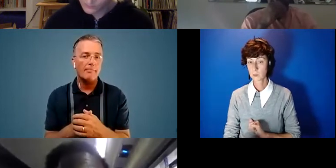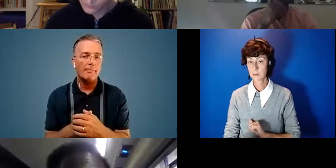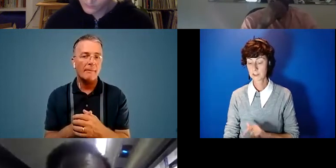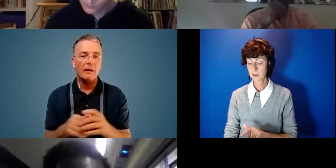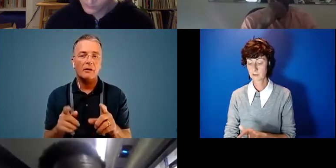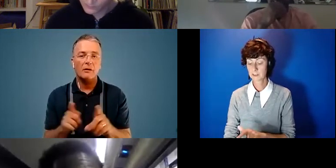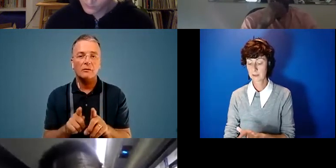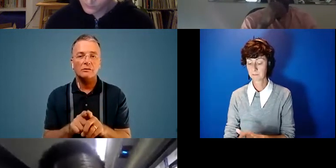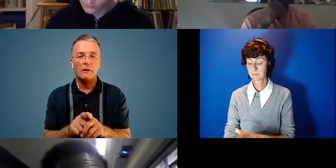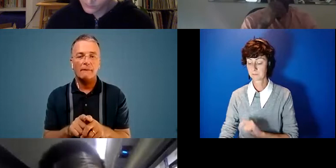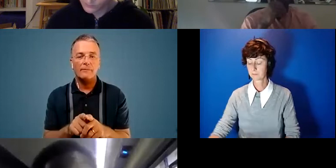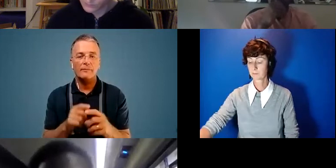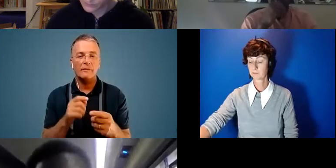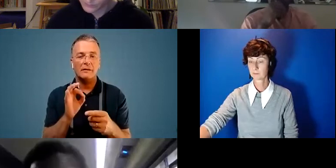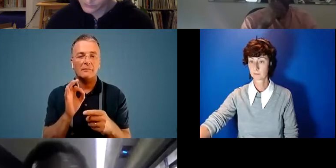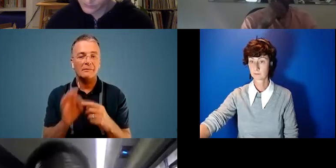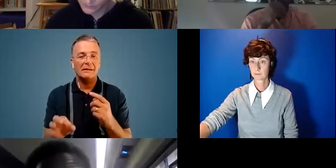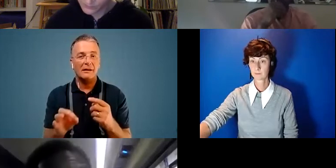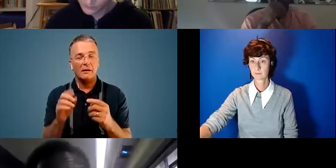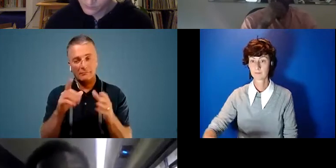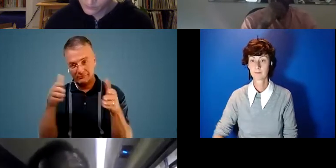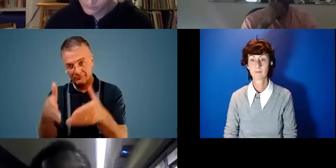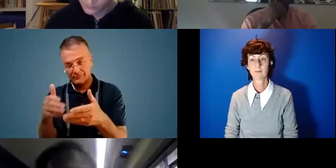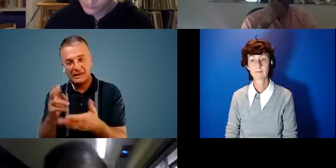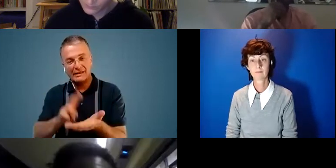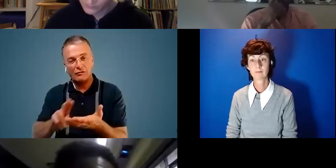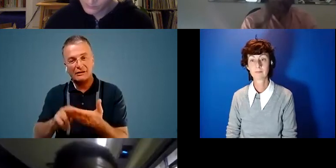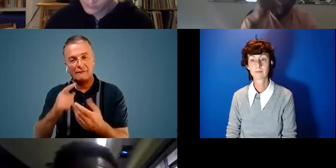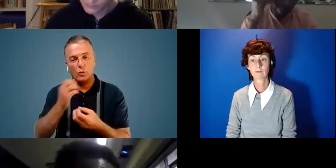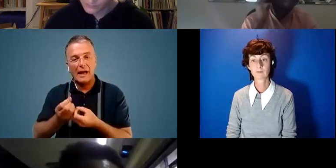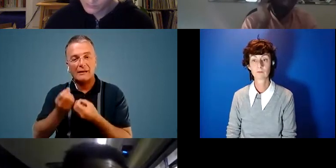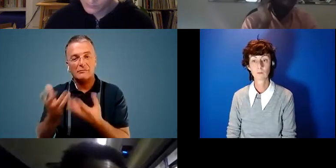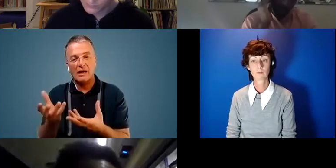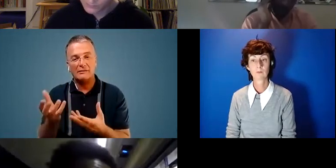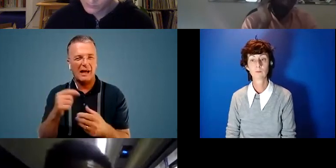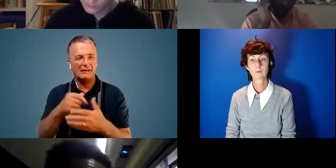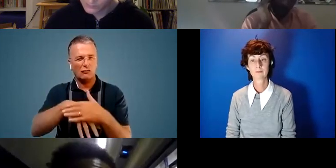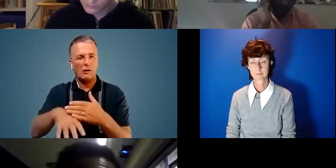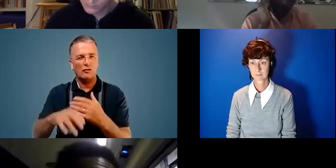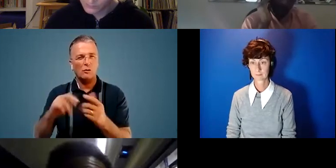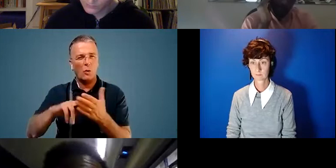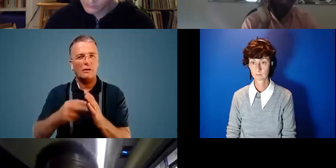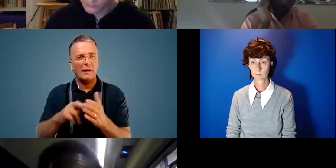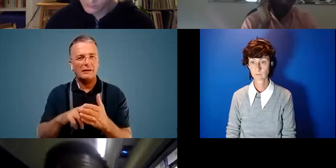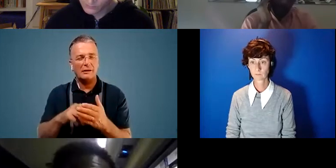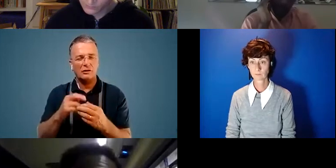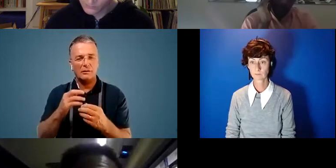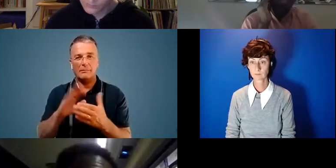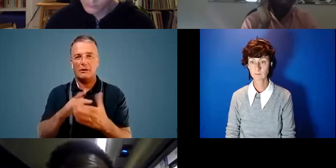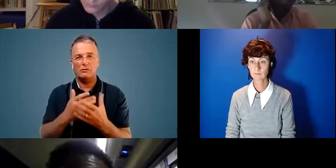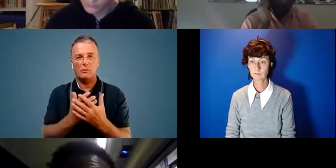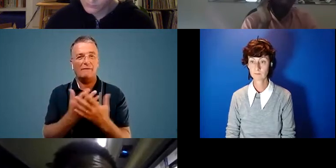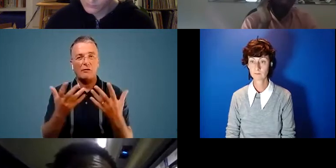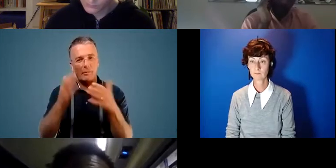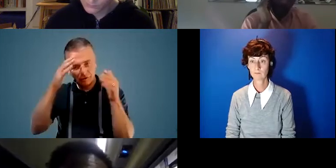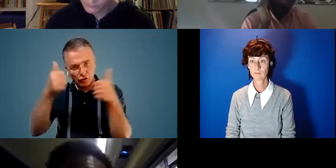Also, music in particular is used as a narrative to express, I think, as a grassroots organization, because we're very much solution